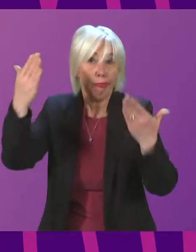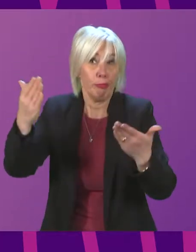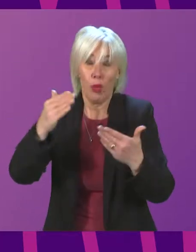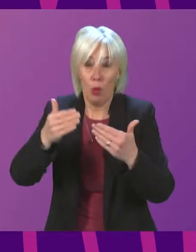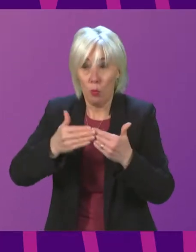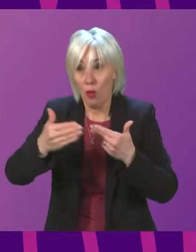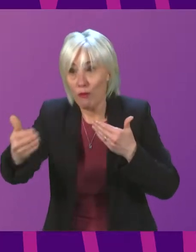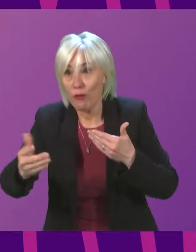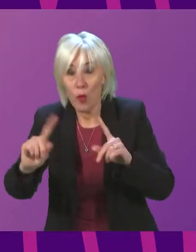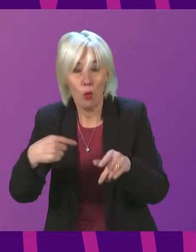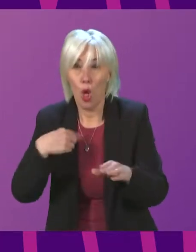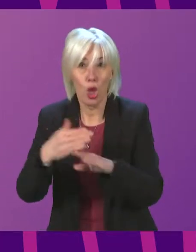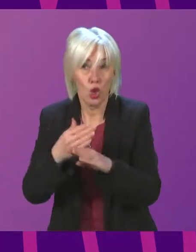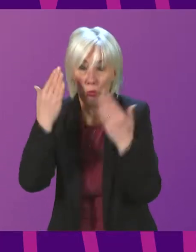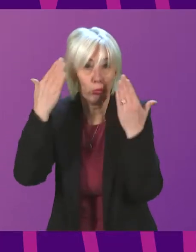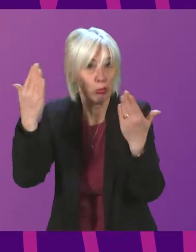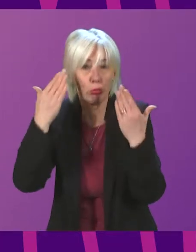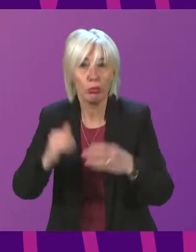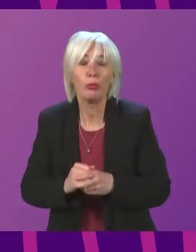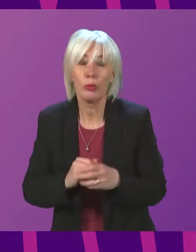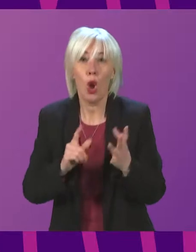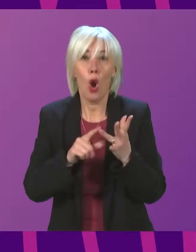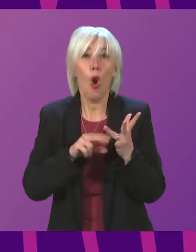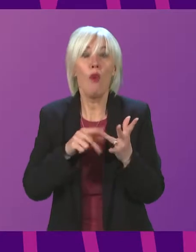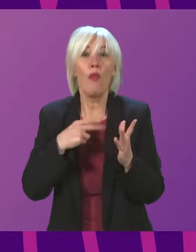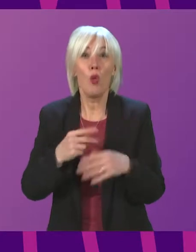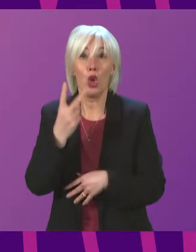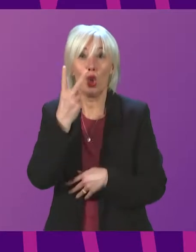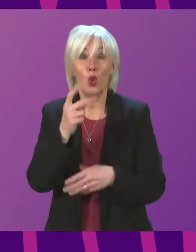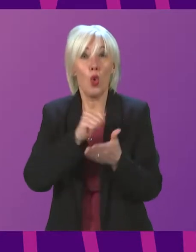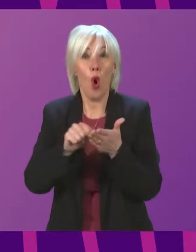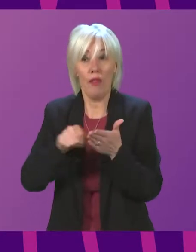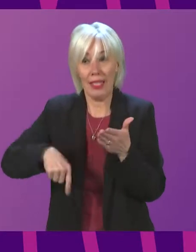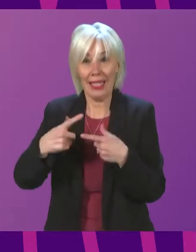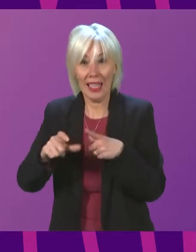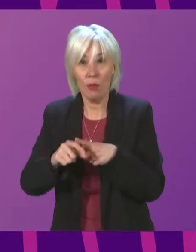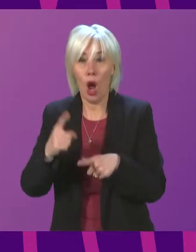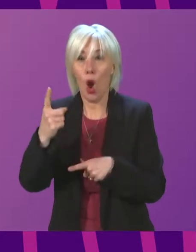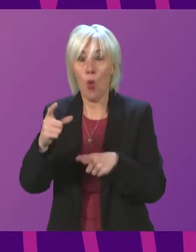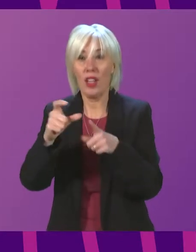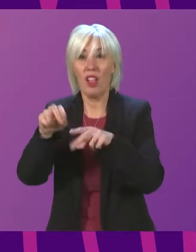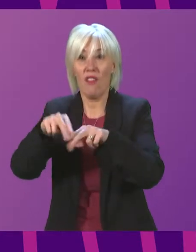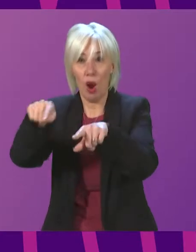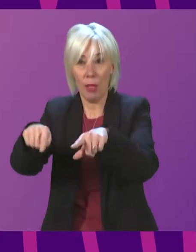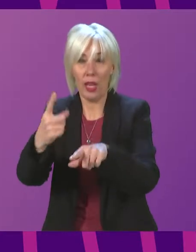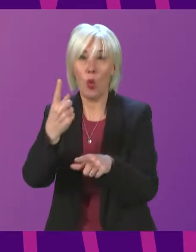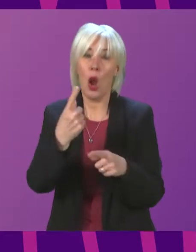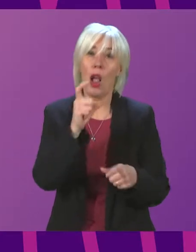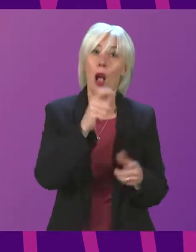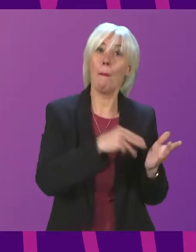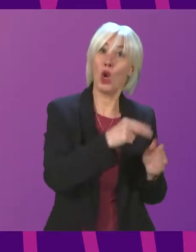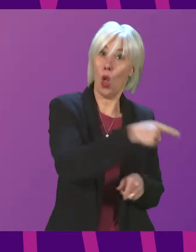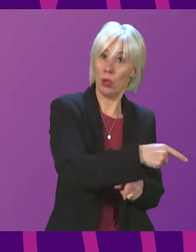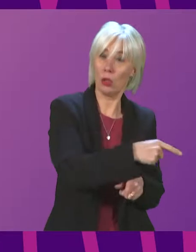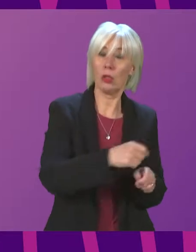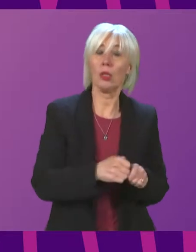is going forward. As you have just pointed out, Ovo planned to cut two offices in Edinburgh, one in Dunfermline and one in Cumbernauld. So the strength